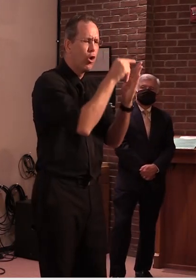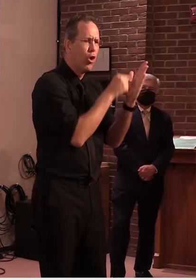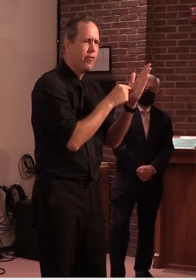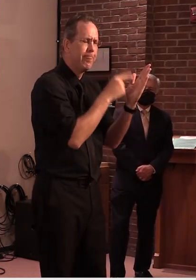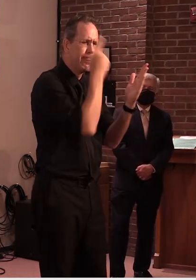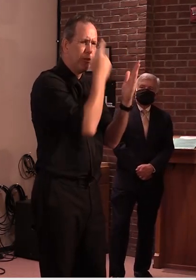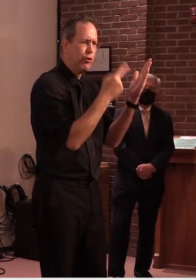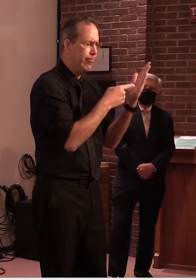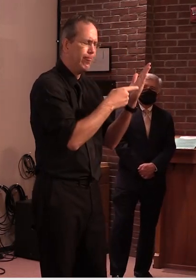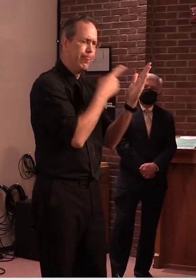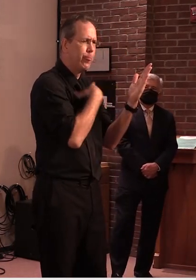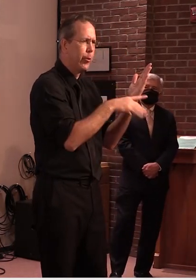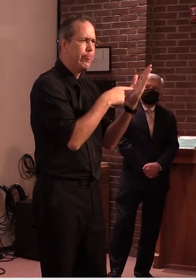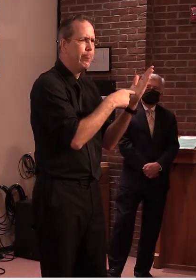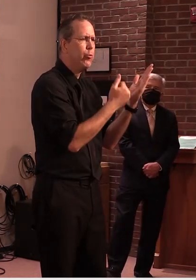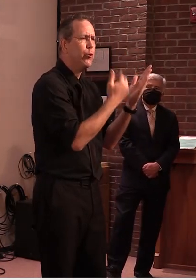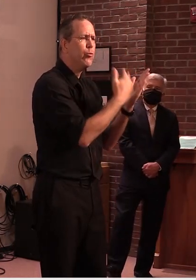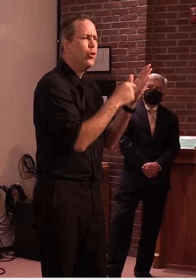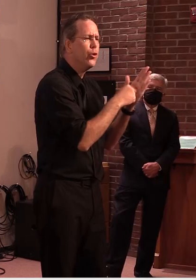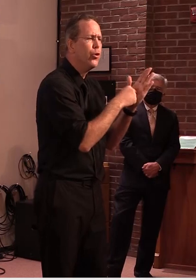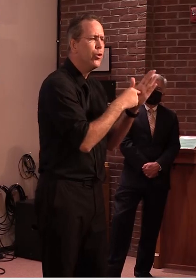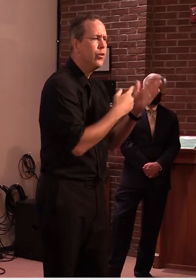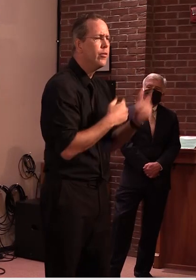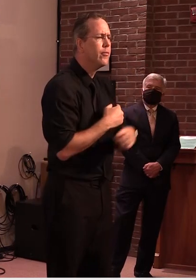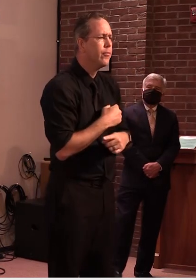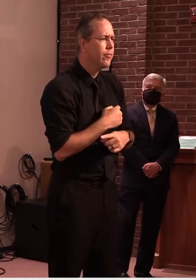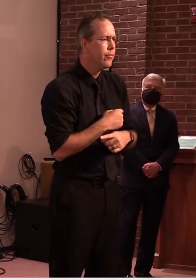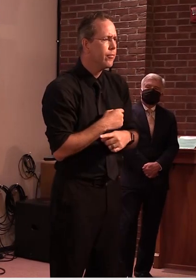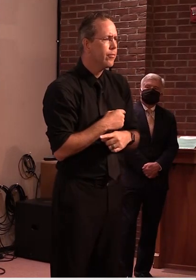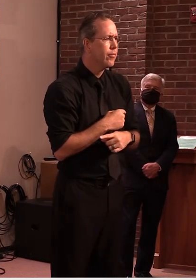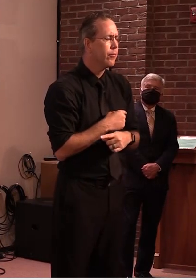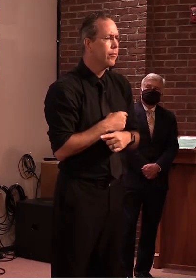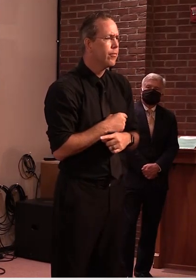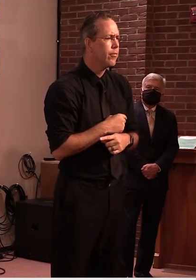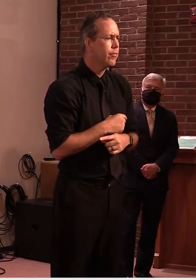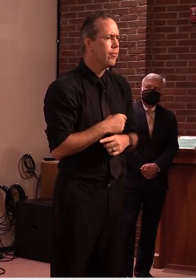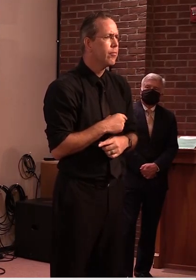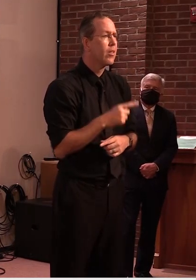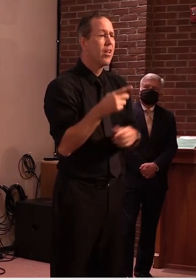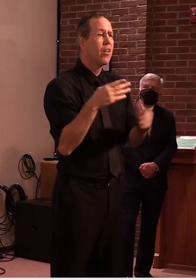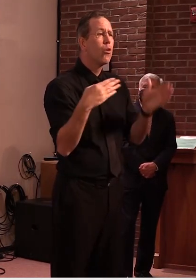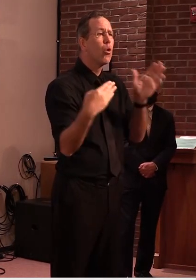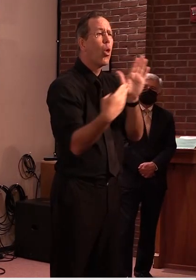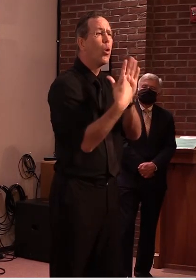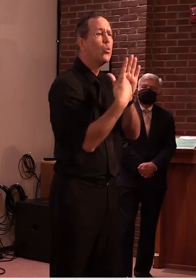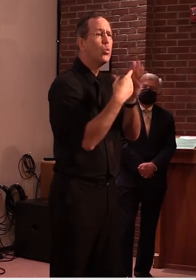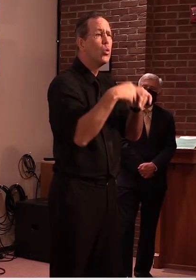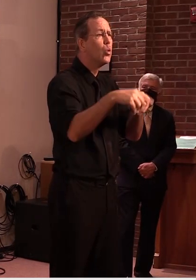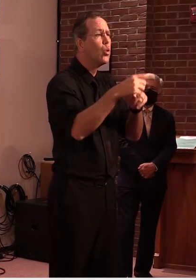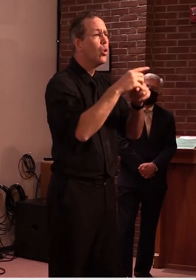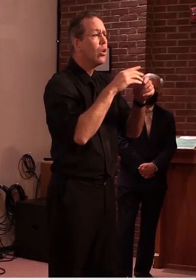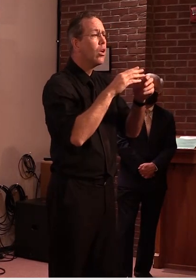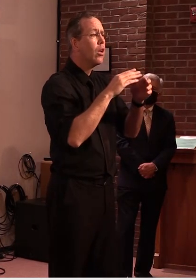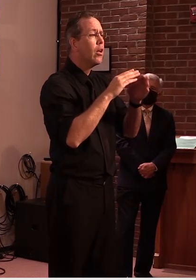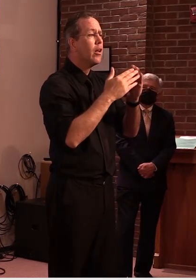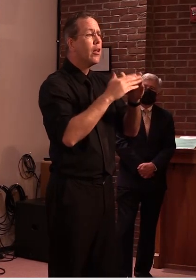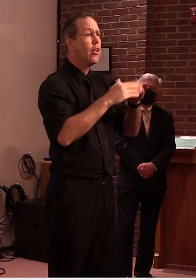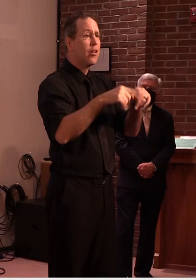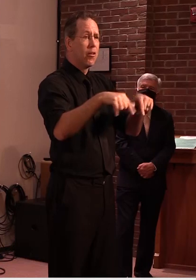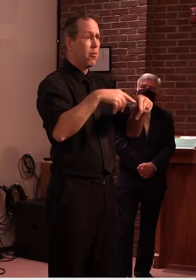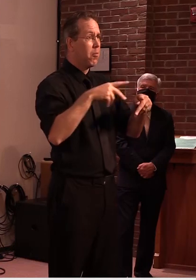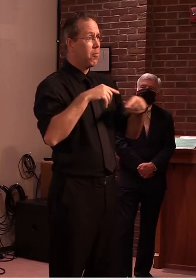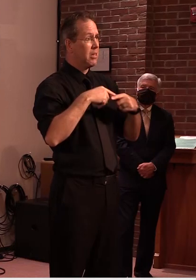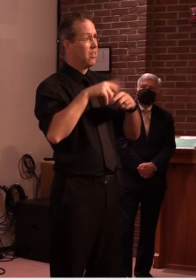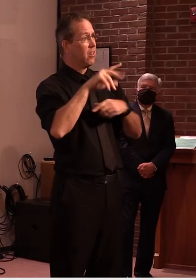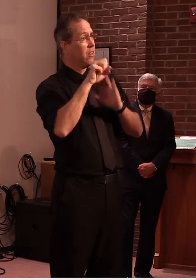that's that's a problem from my standpoint um opening ourselves up uh to that we'd be vulnerable uh to